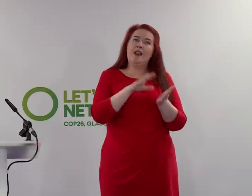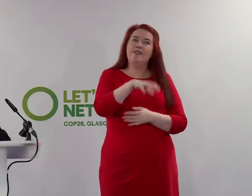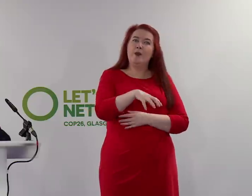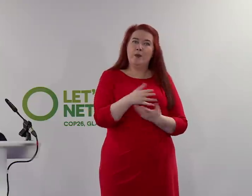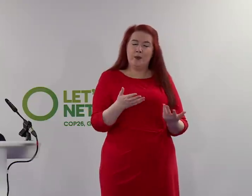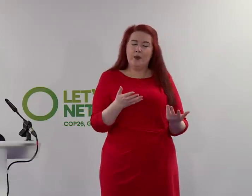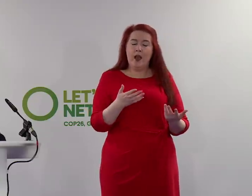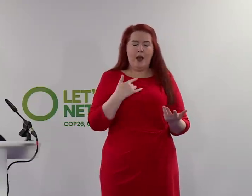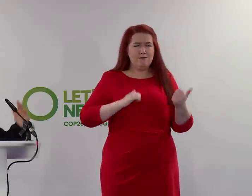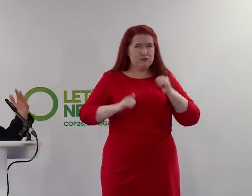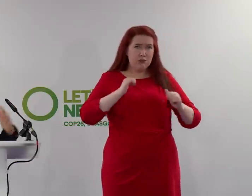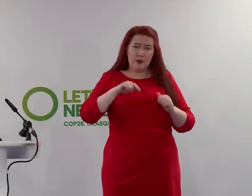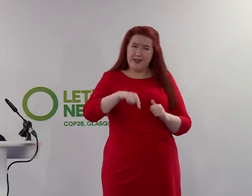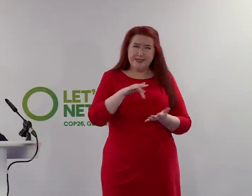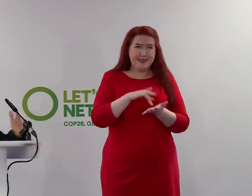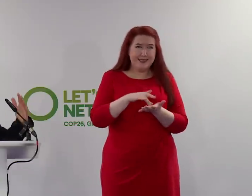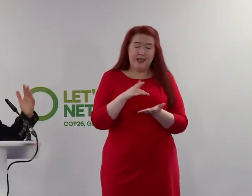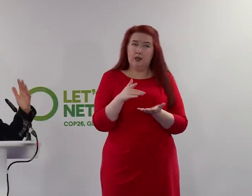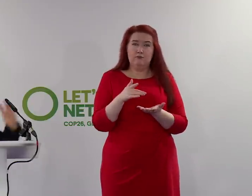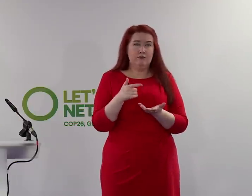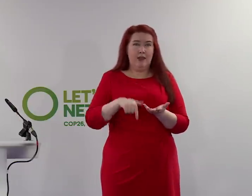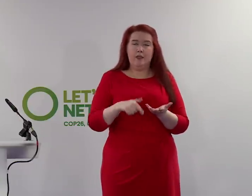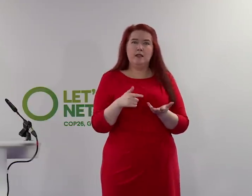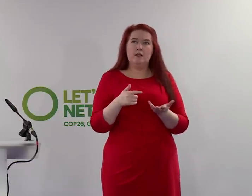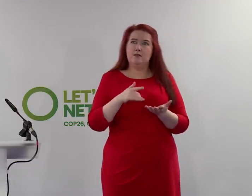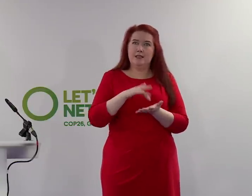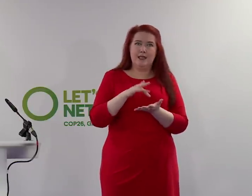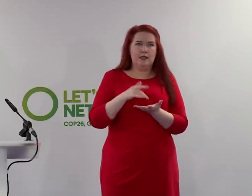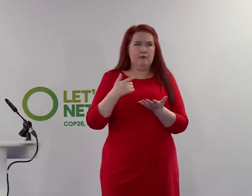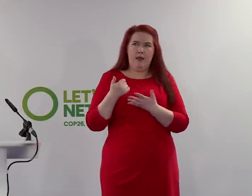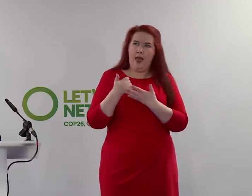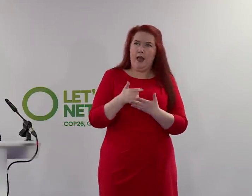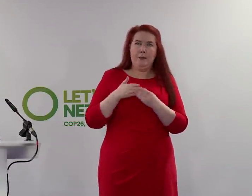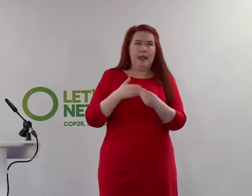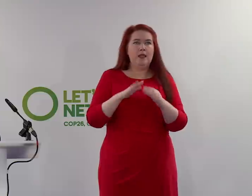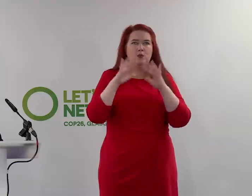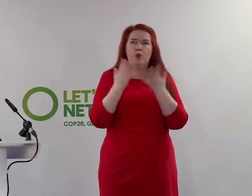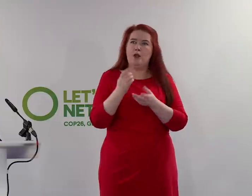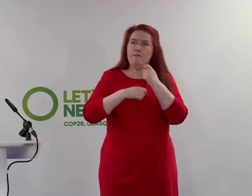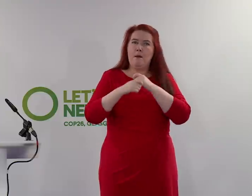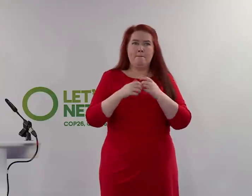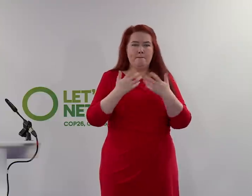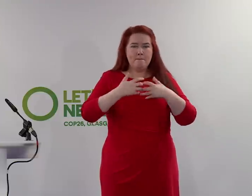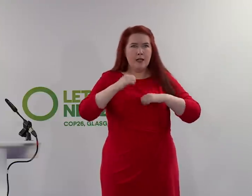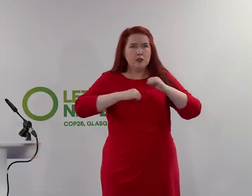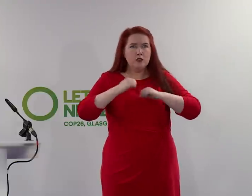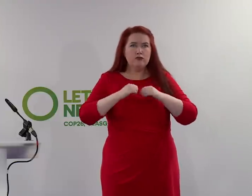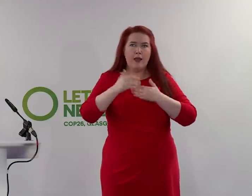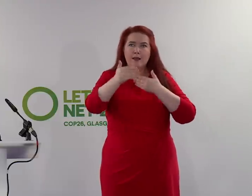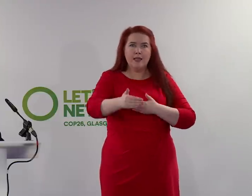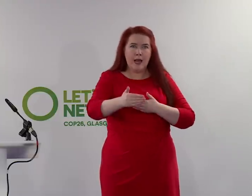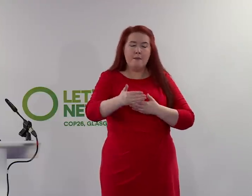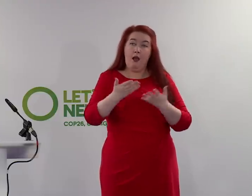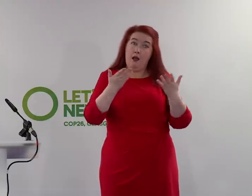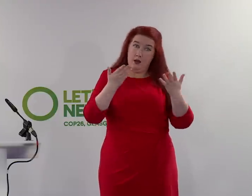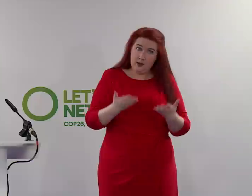city that in history led the world or helped lead the world into the industrial age has the opportunity now to help